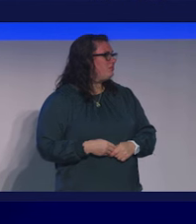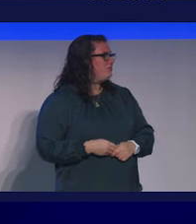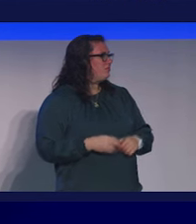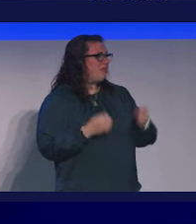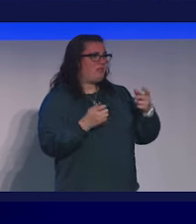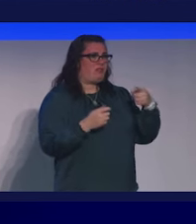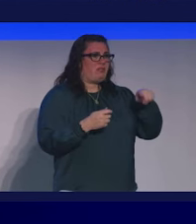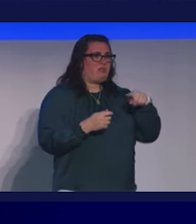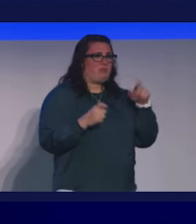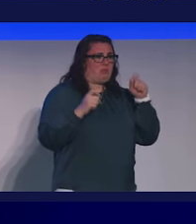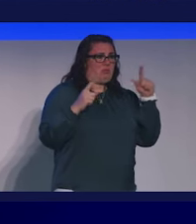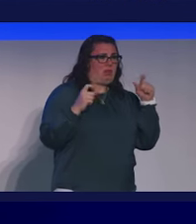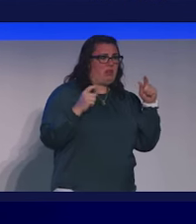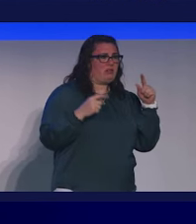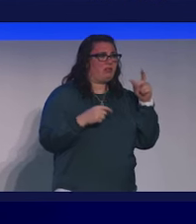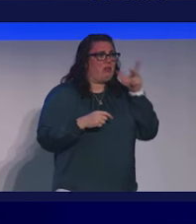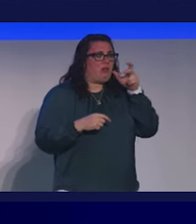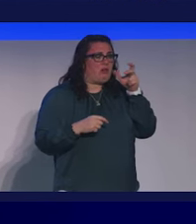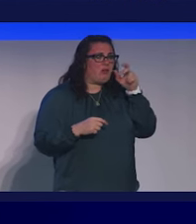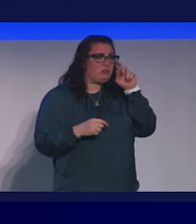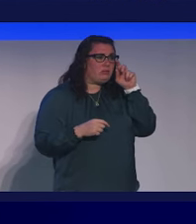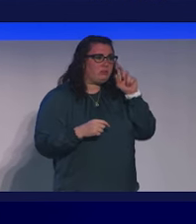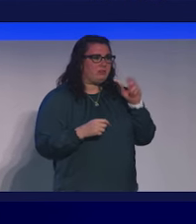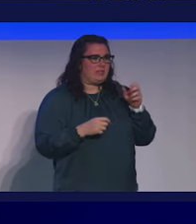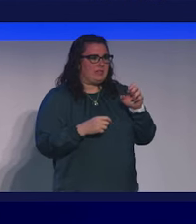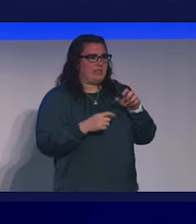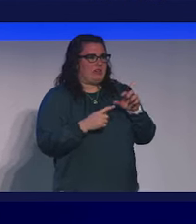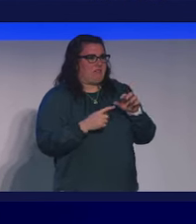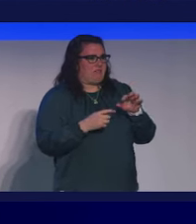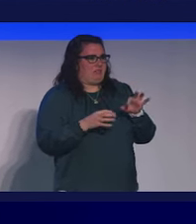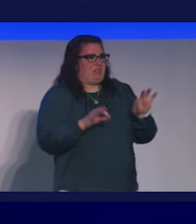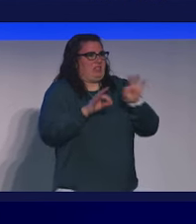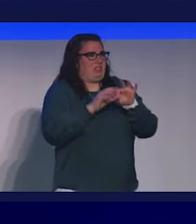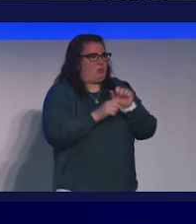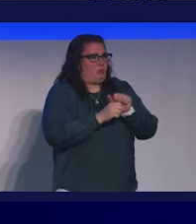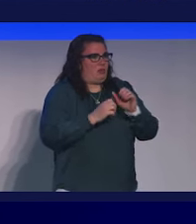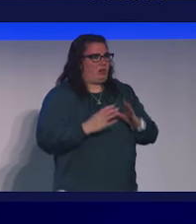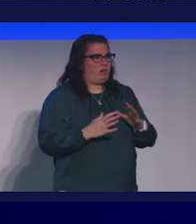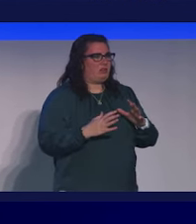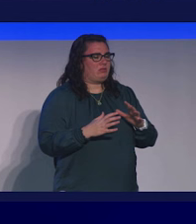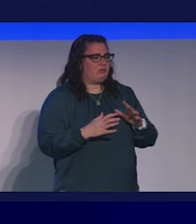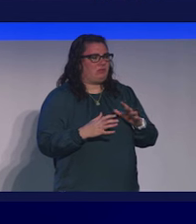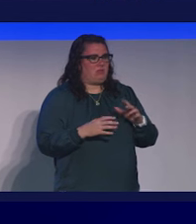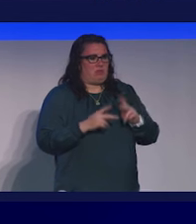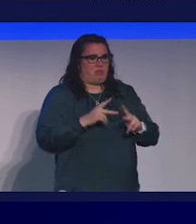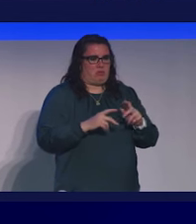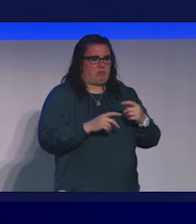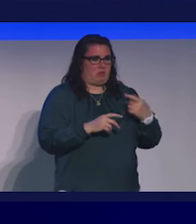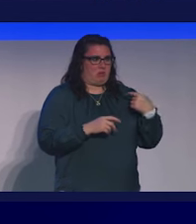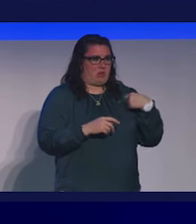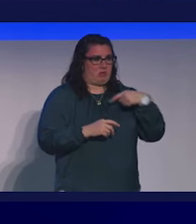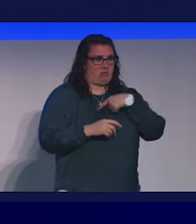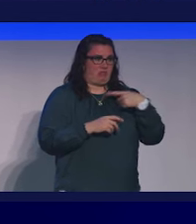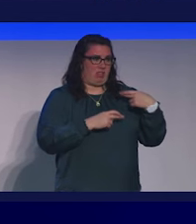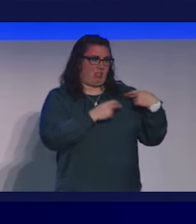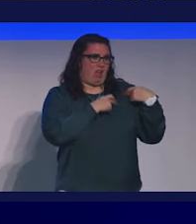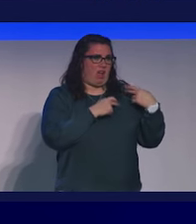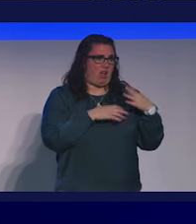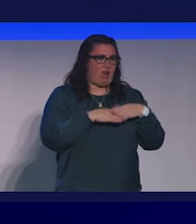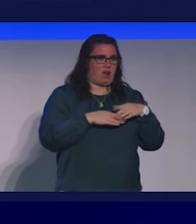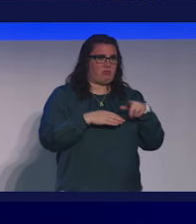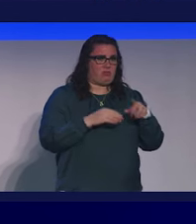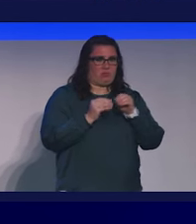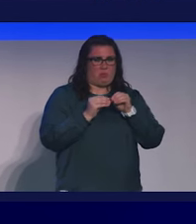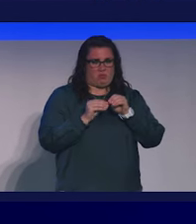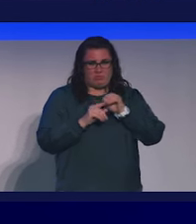How many of us were surprised when we found out that essential workers, the people we rely on for our daily needs, were more likely to be exposed